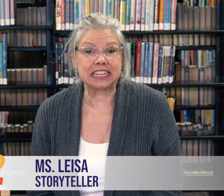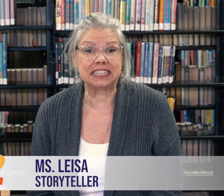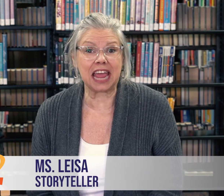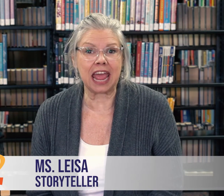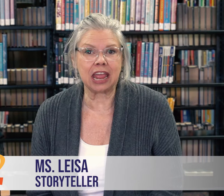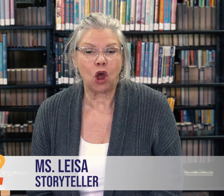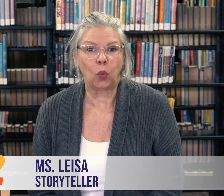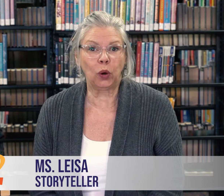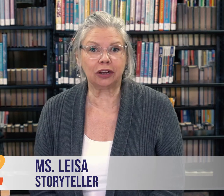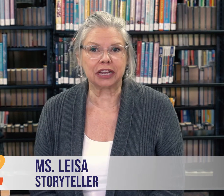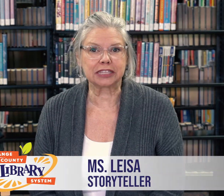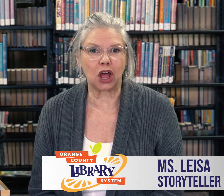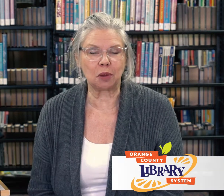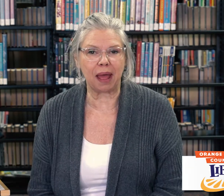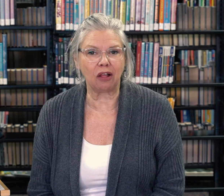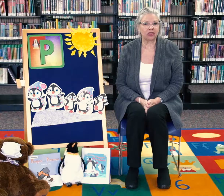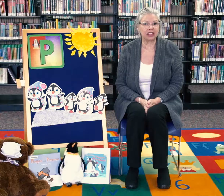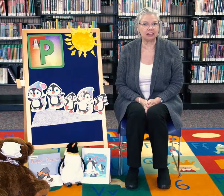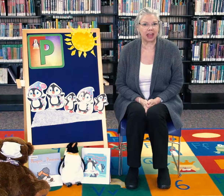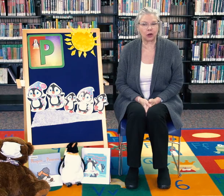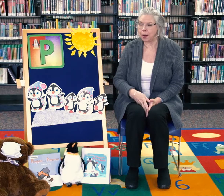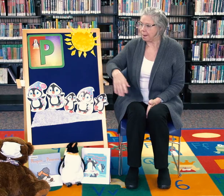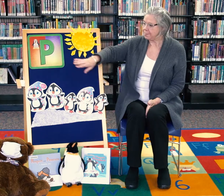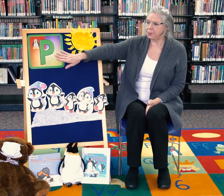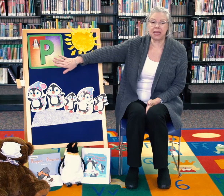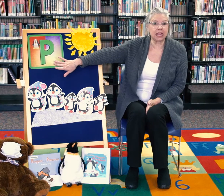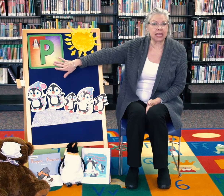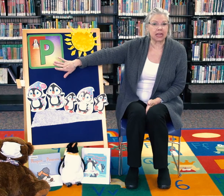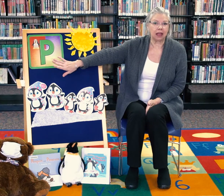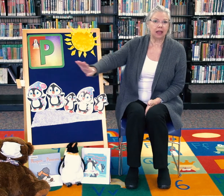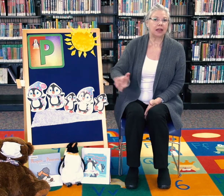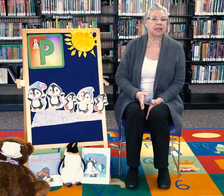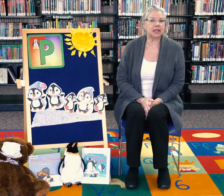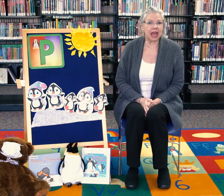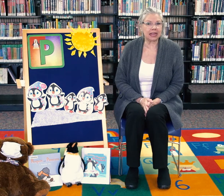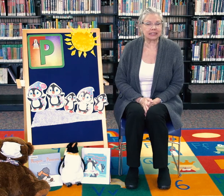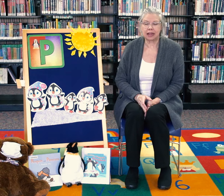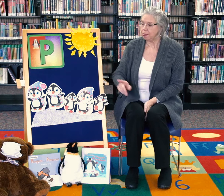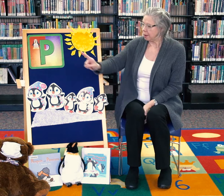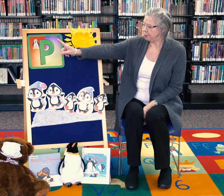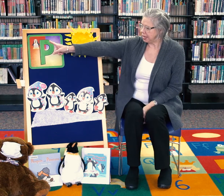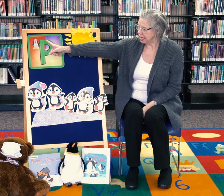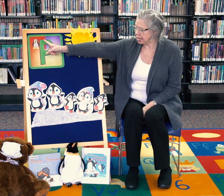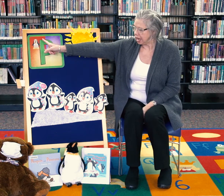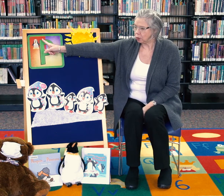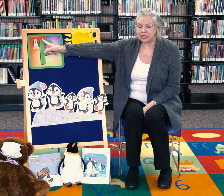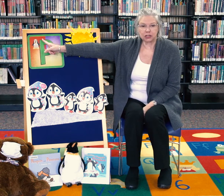today we're going to talk about the letter P. Yes, P, we start